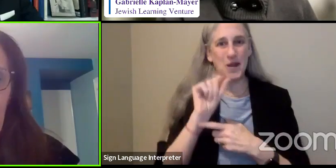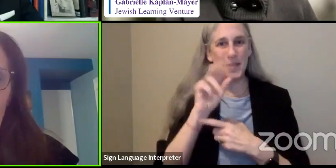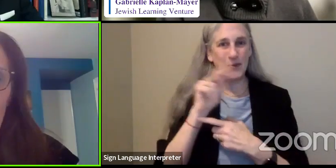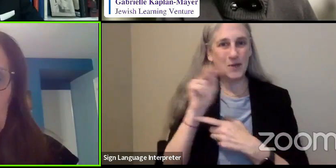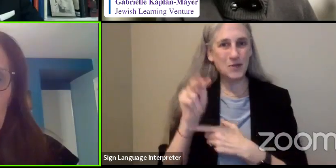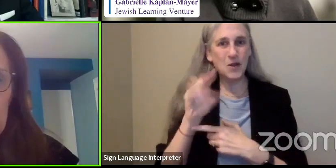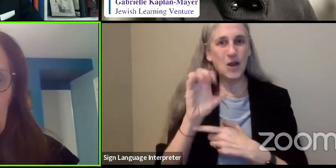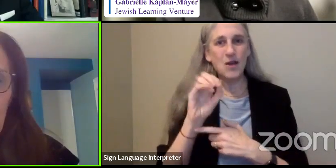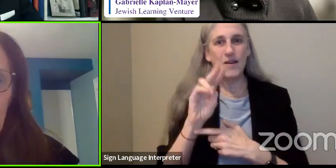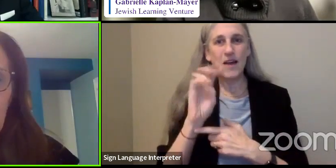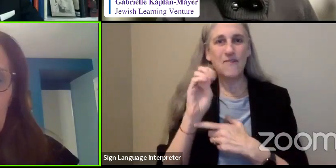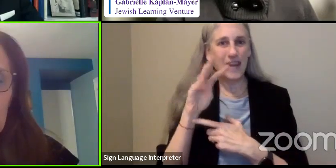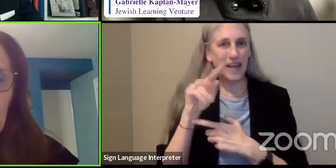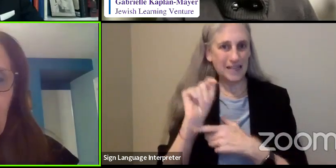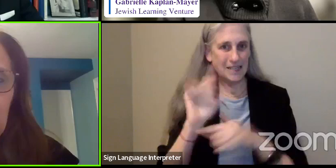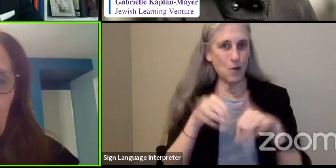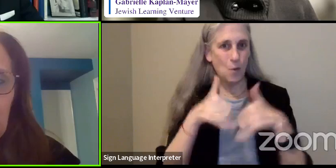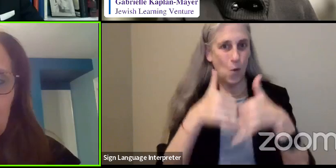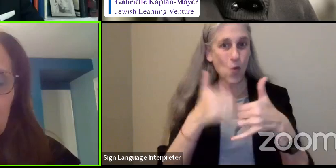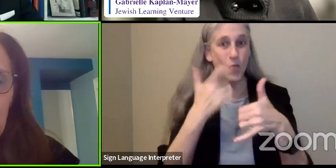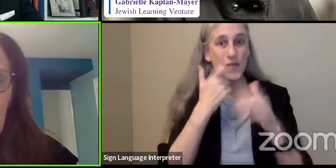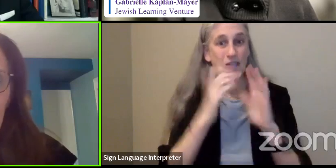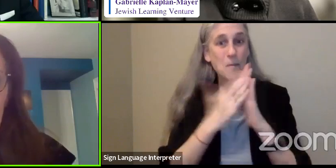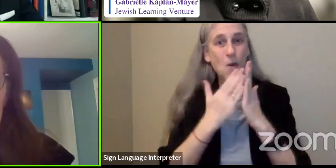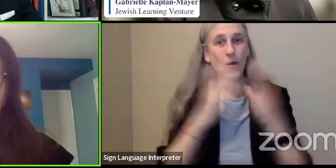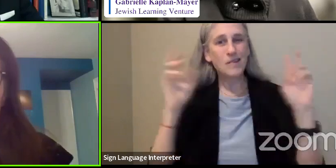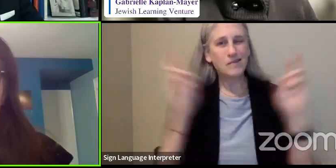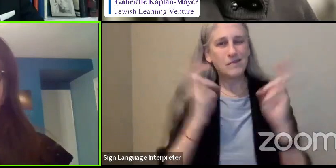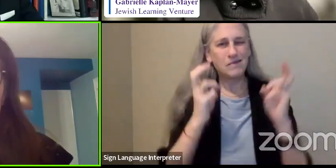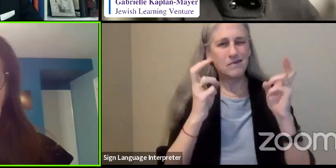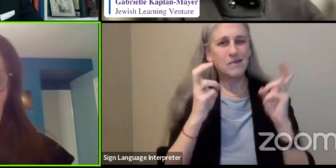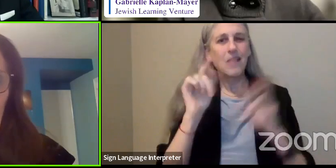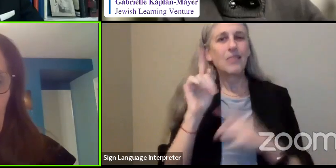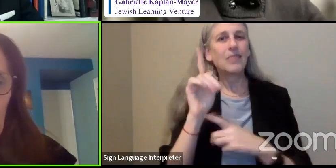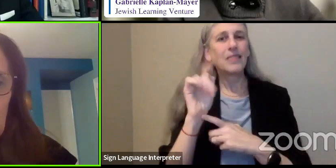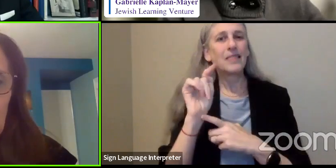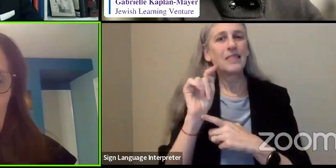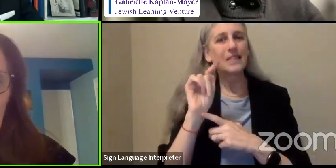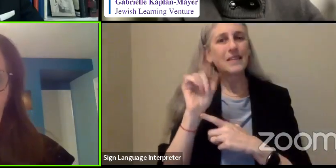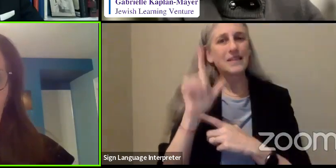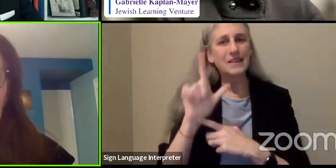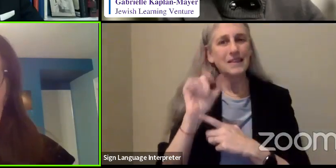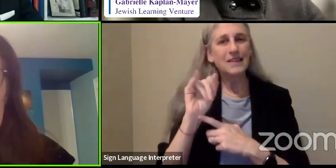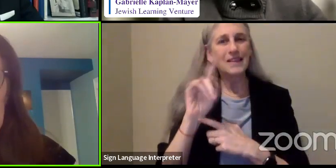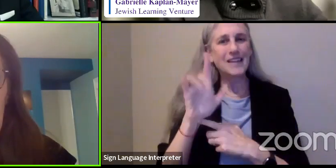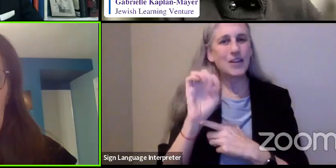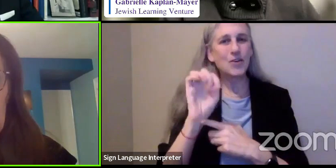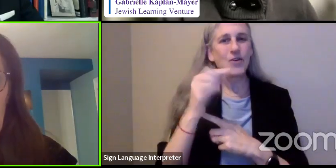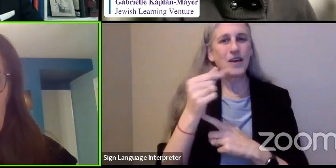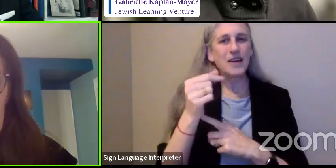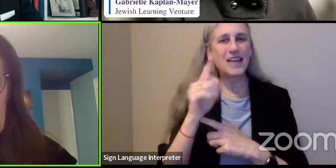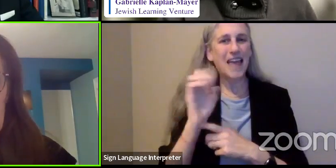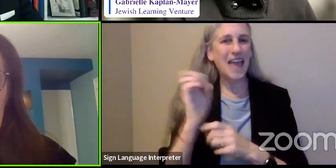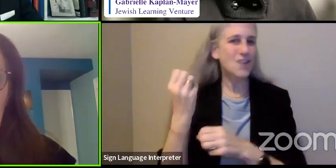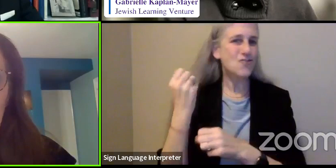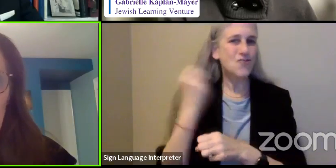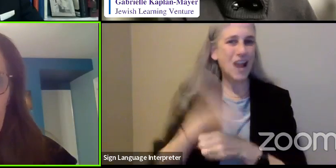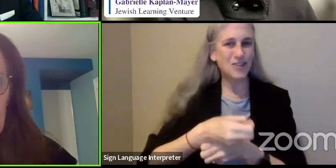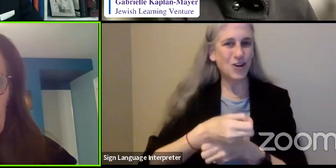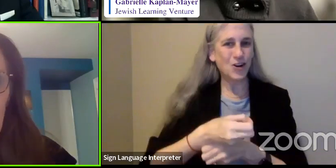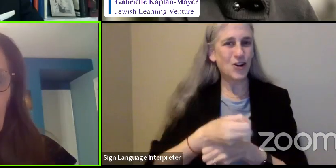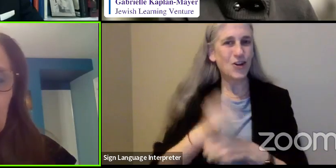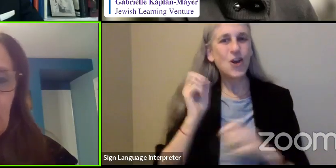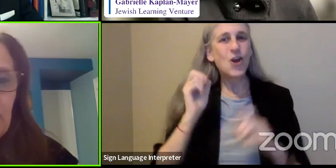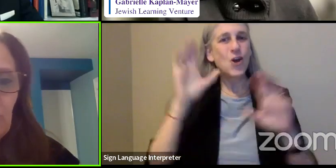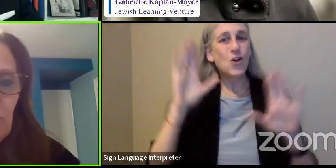Award, and her most recent book, The Little Gate Crasher, is a memoir of her great uncle who overcame society's prejudices about